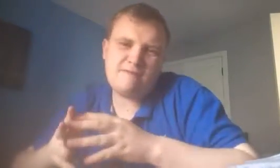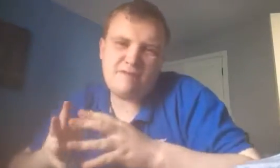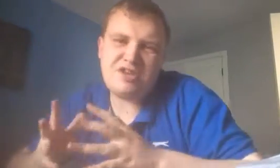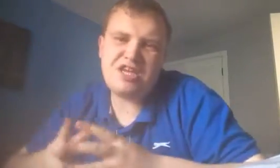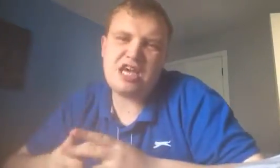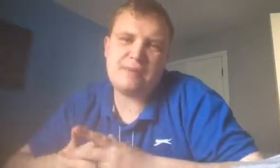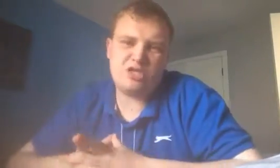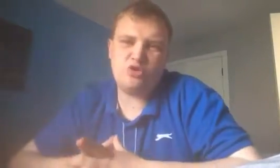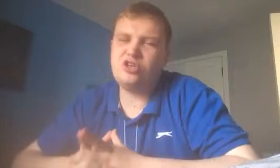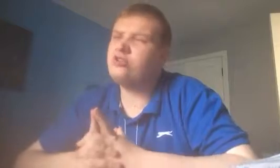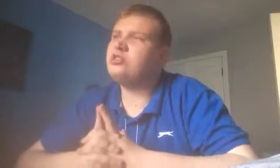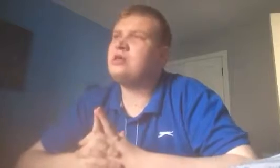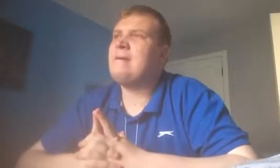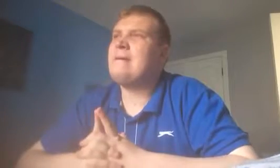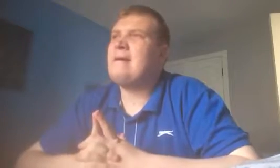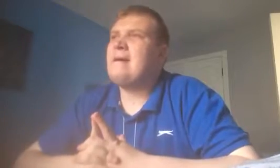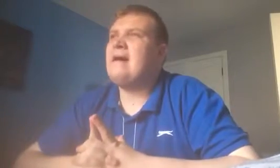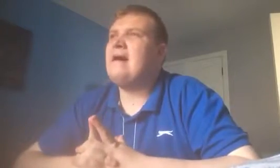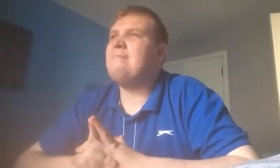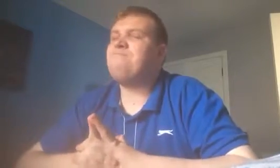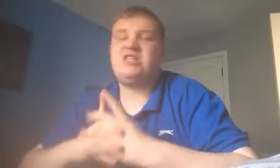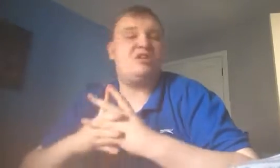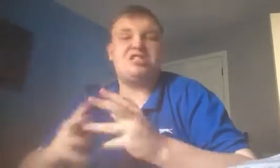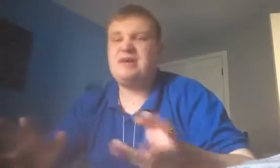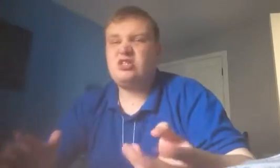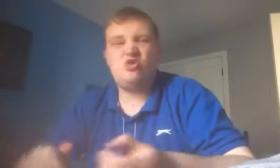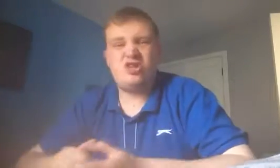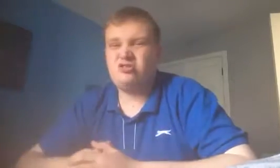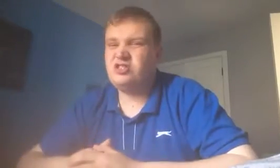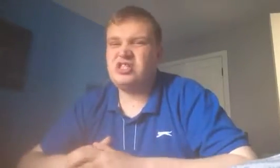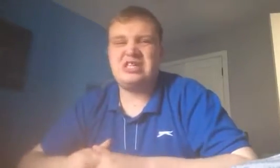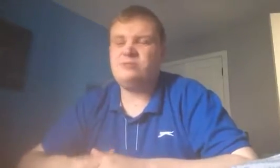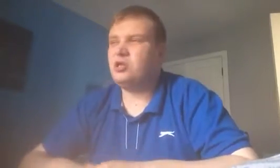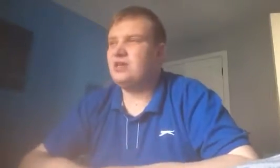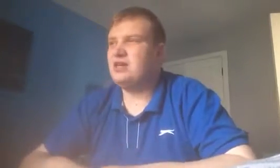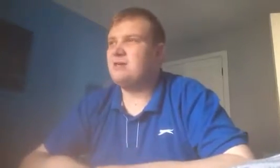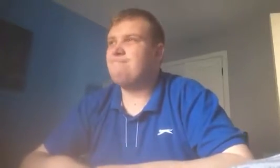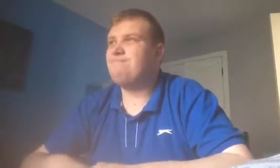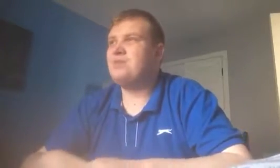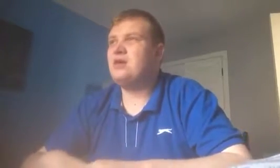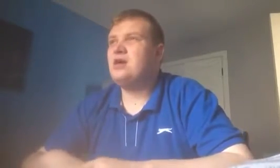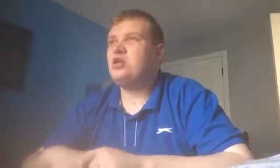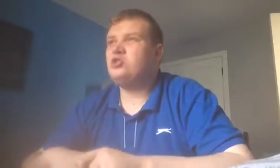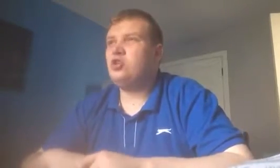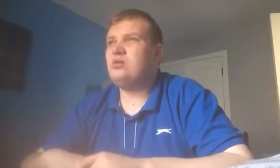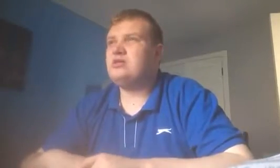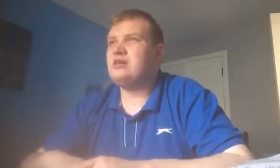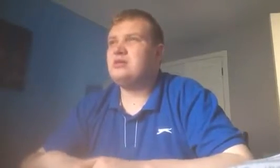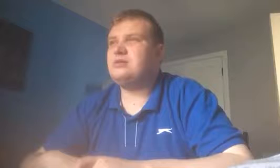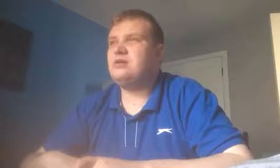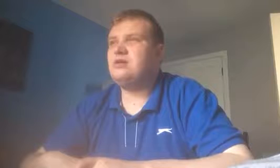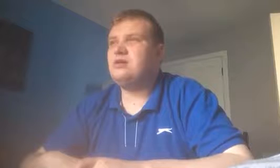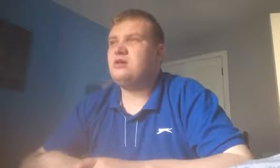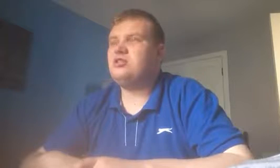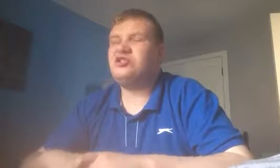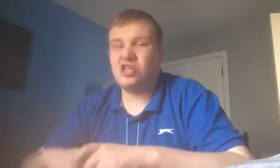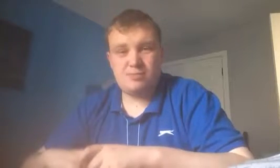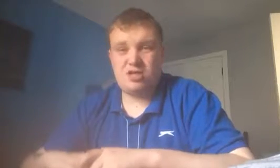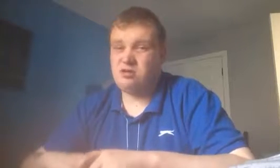Of free kick by Toni Kroos. Erm. You would expect Toni Kroos to keep Germany in it. 2-1 to England. Germany